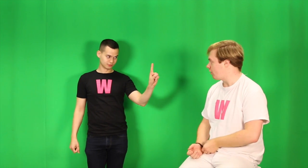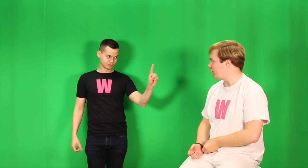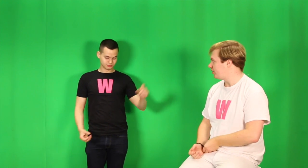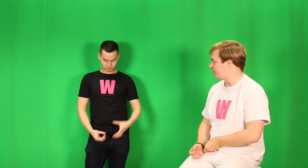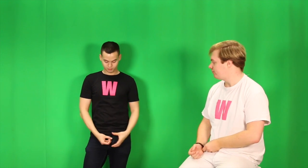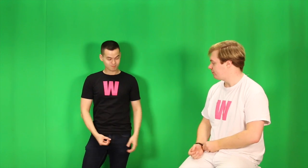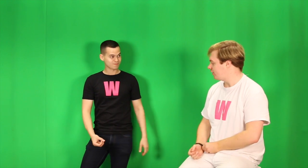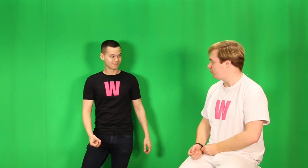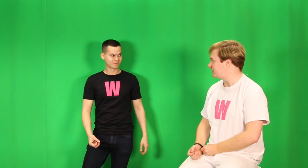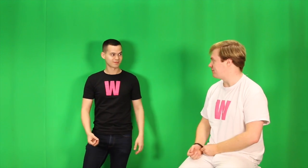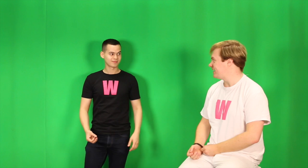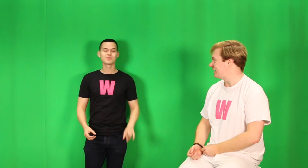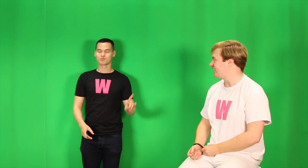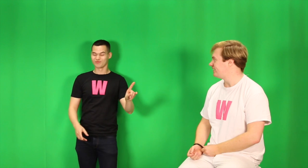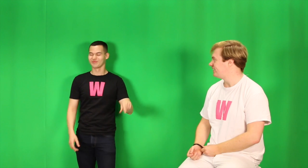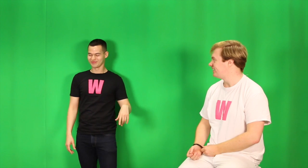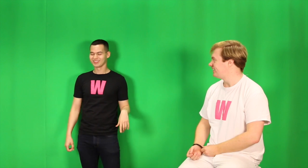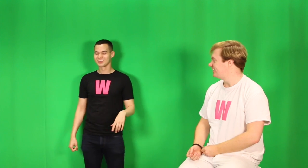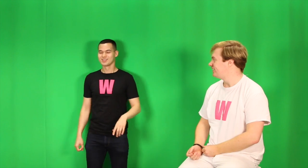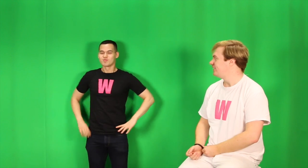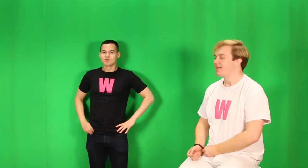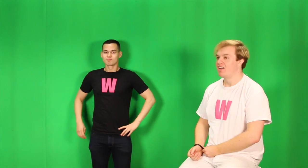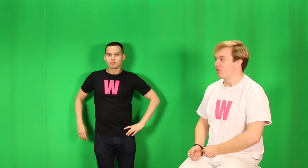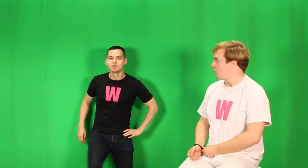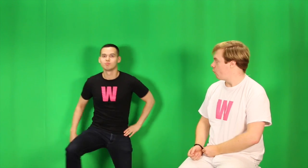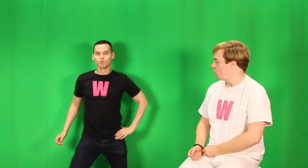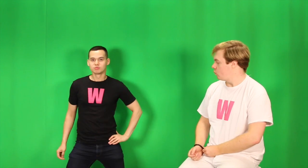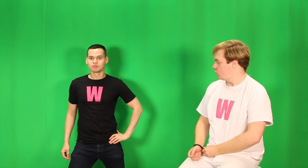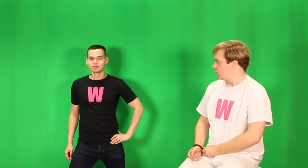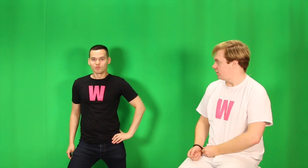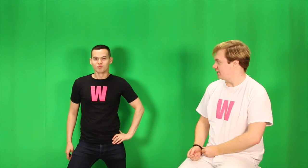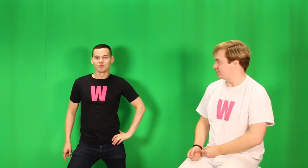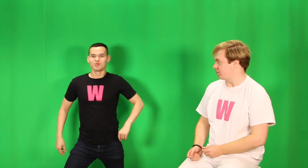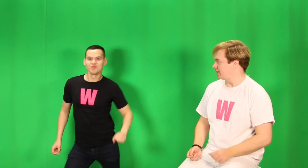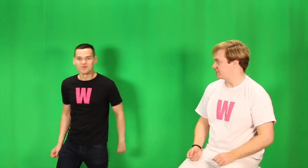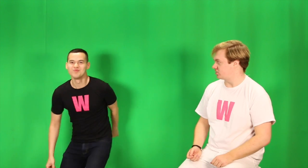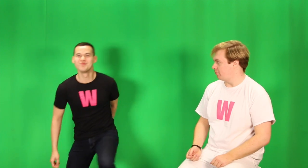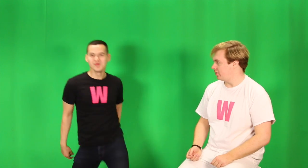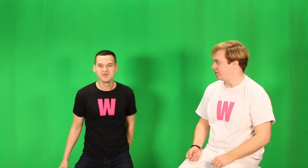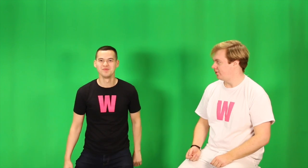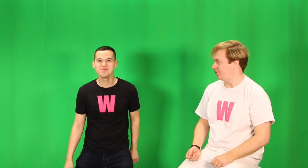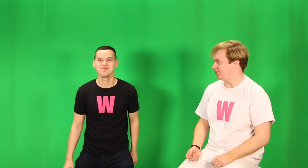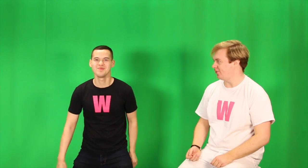one word, oh he's a man, he's got a big stomp, oh,